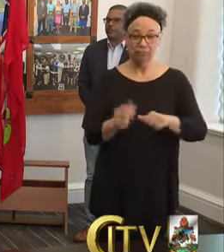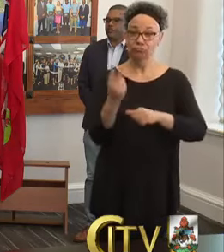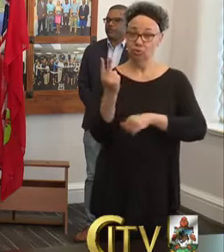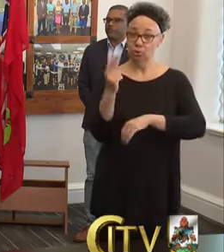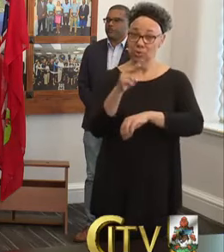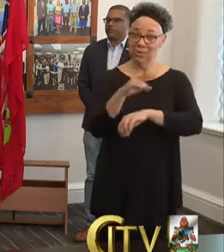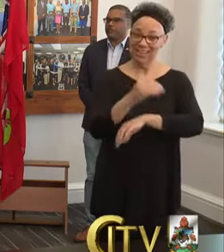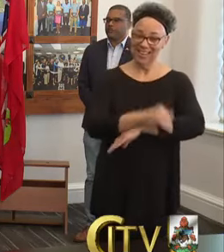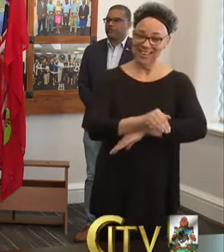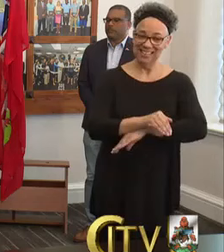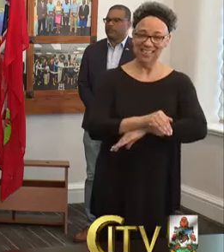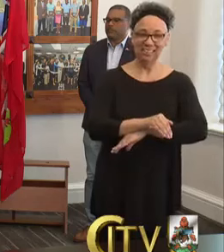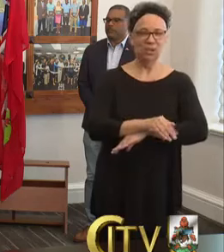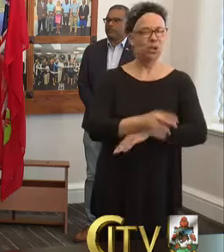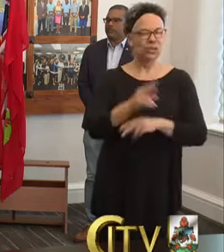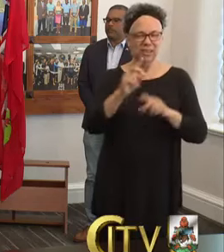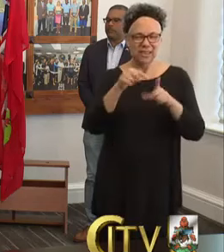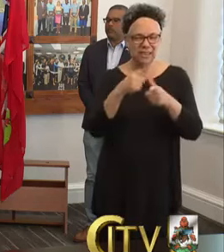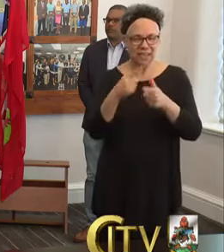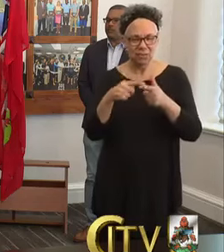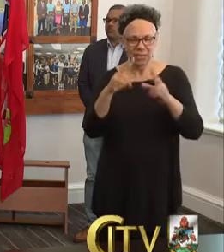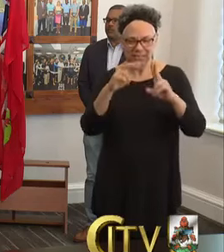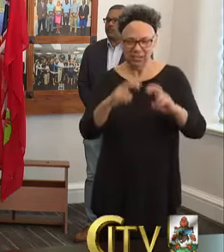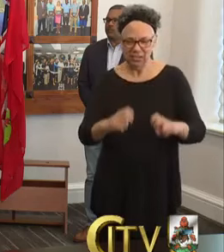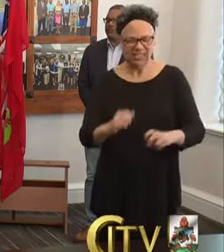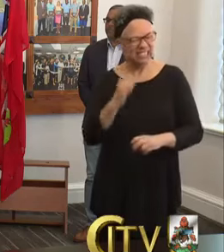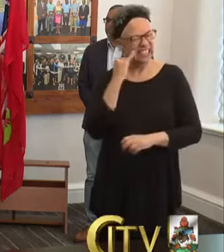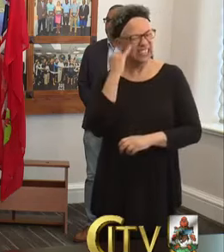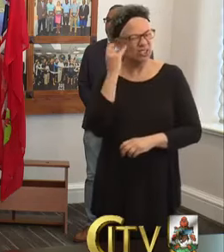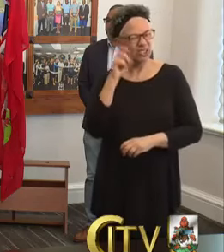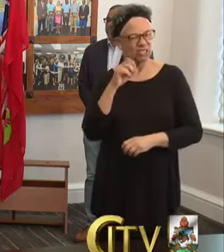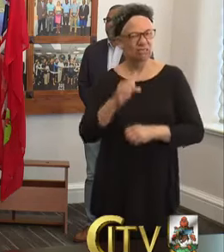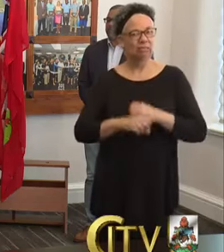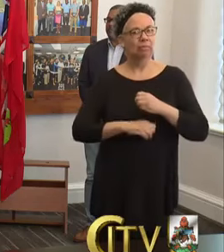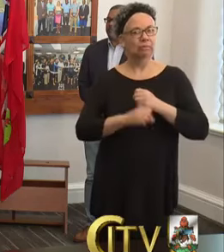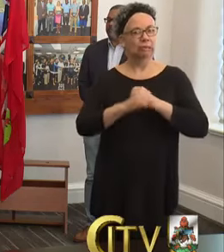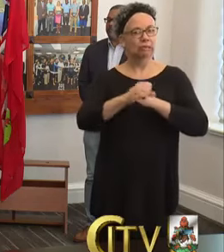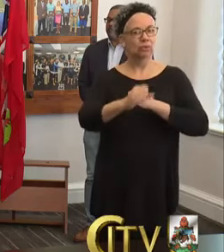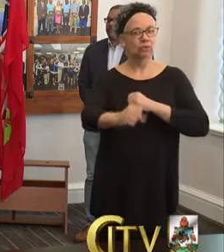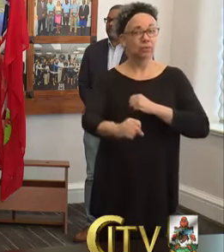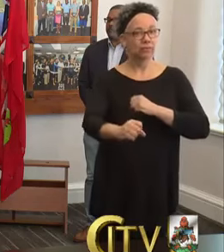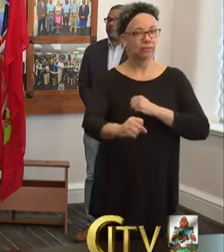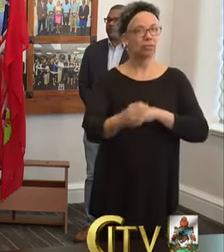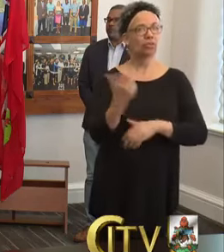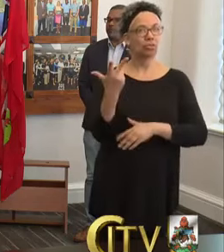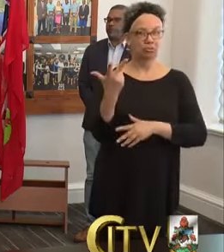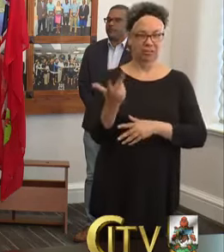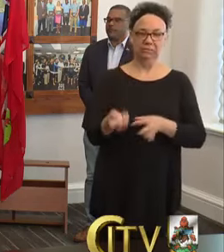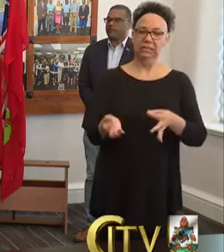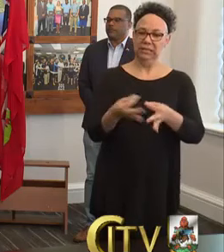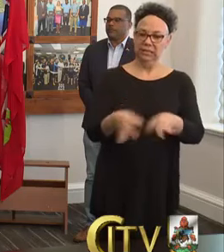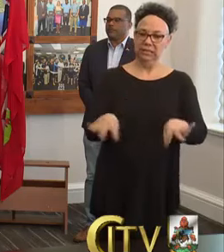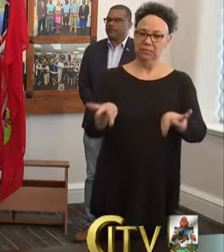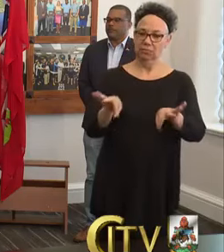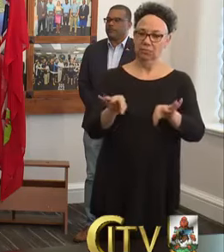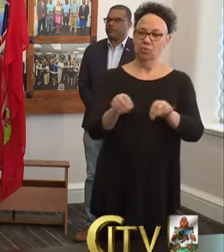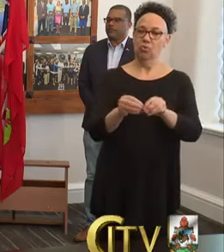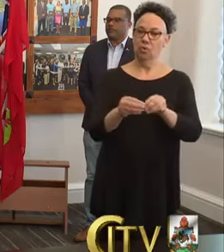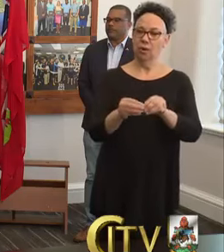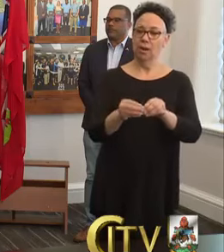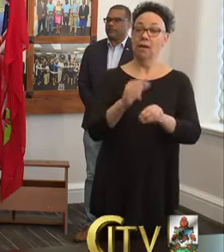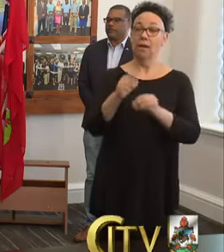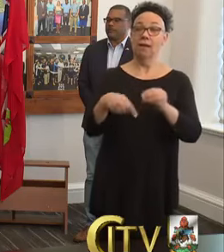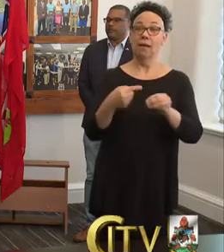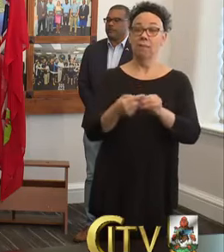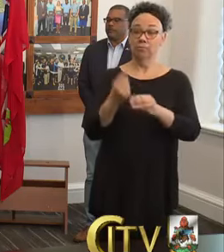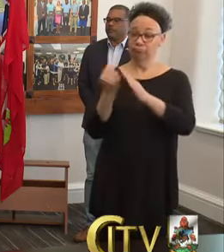will the cabinet will ask his governor to extend that curfew for a further period of three more nights. Regarding government quarantine facilities,